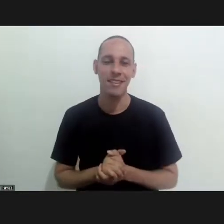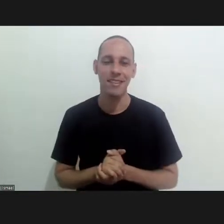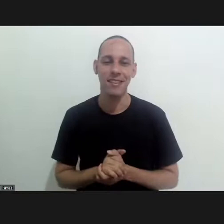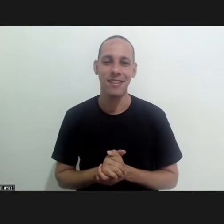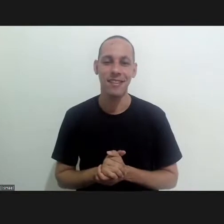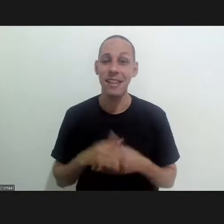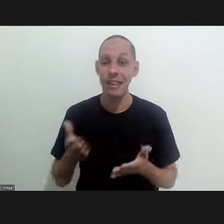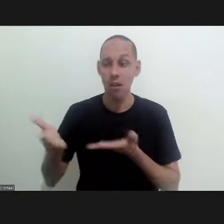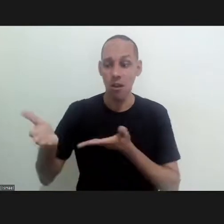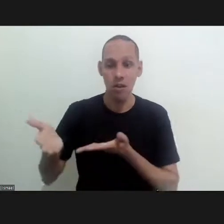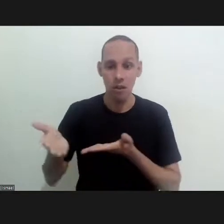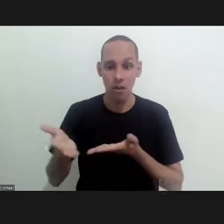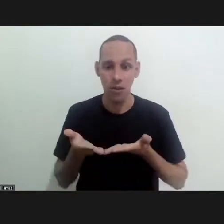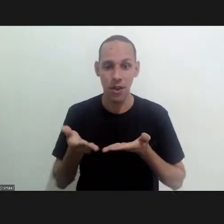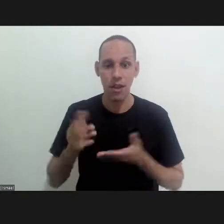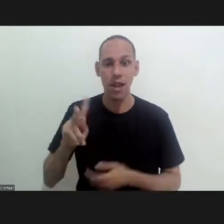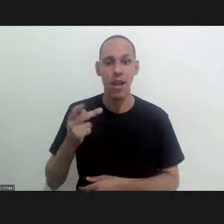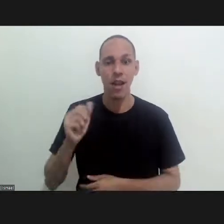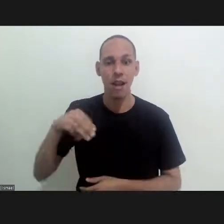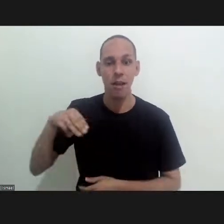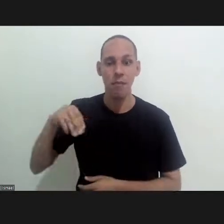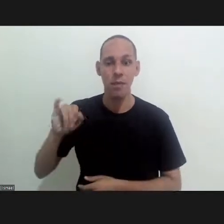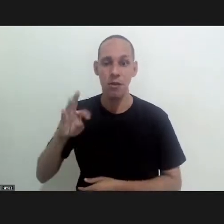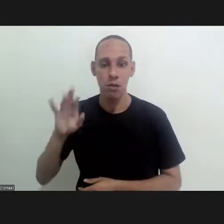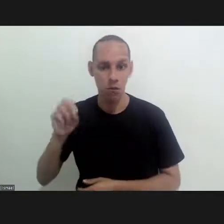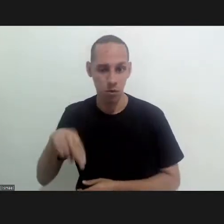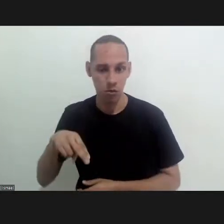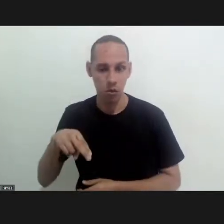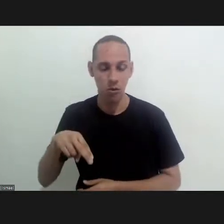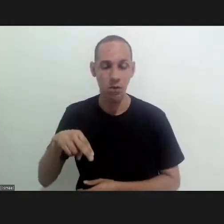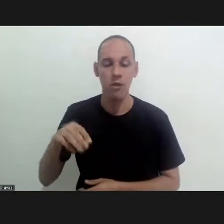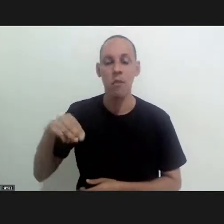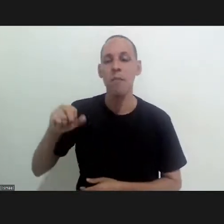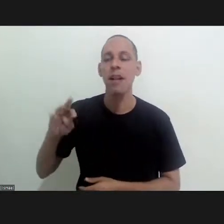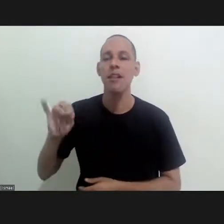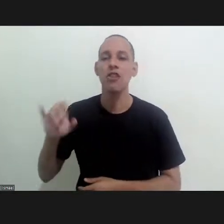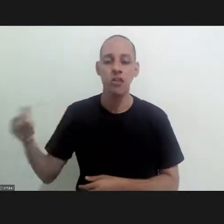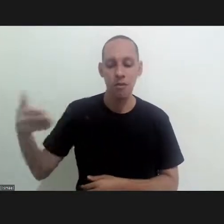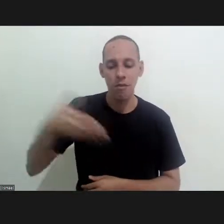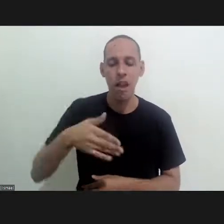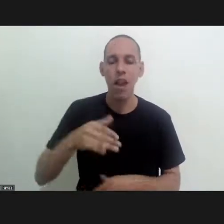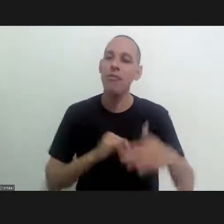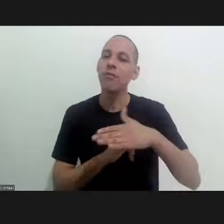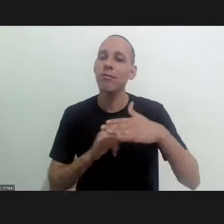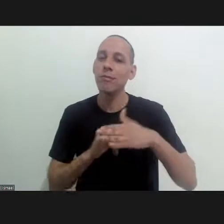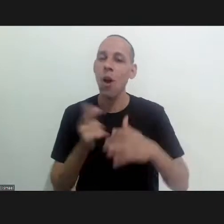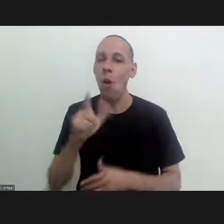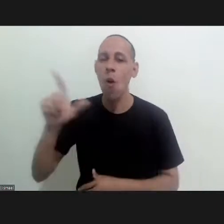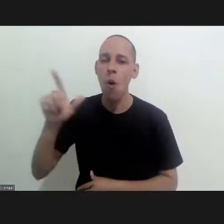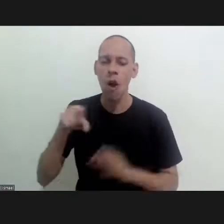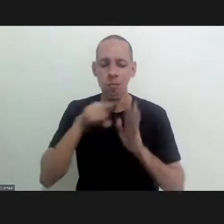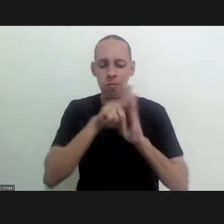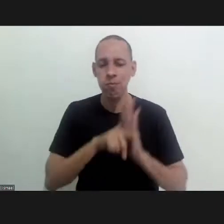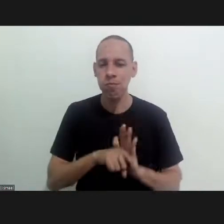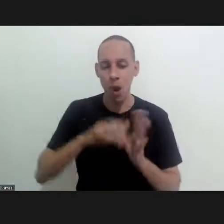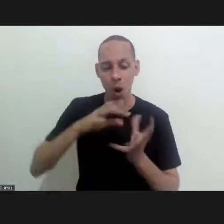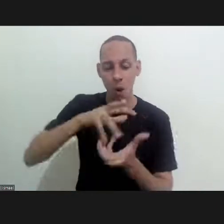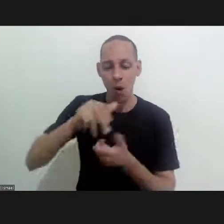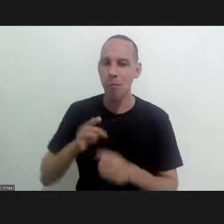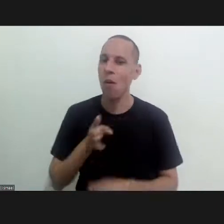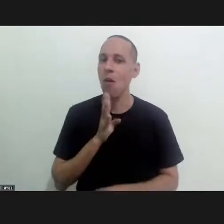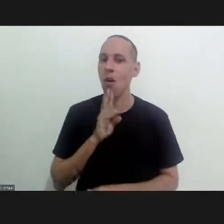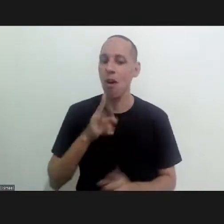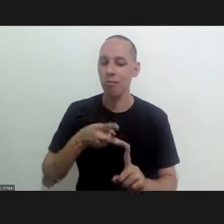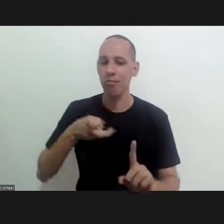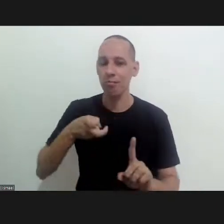Sigmar Breni, who invited by Professor Marcins came to the Henera Show Institute, is another researcher who is